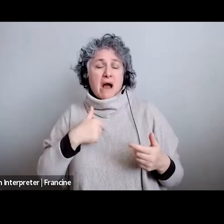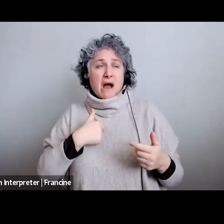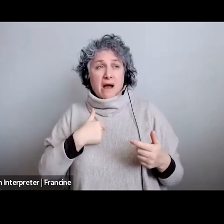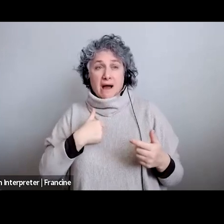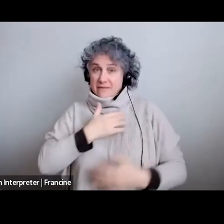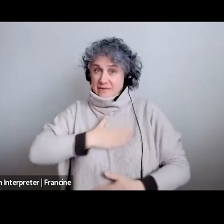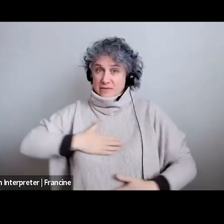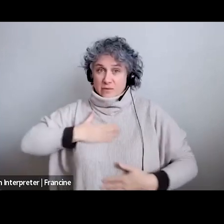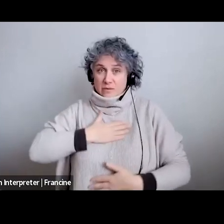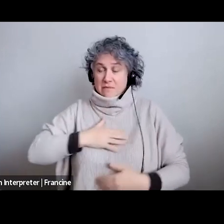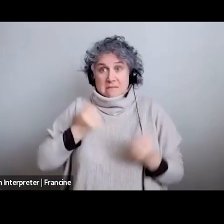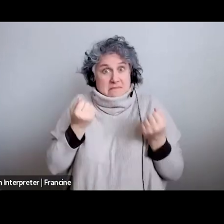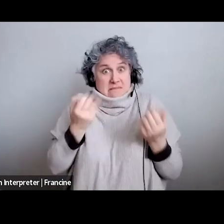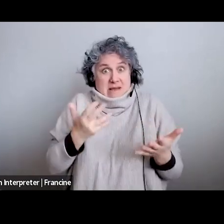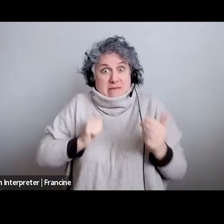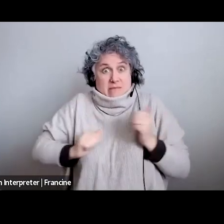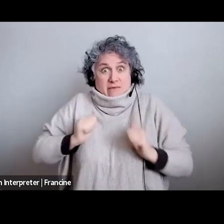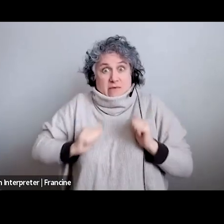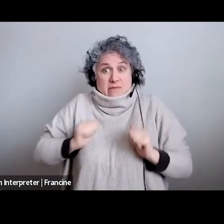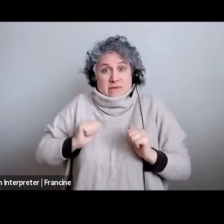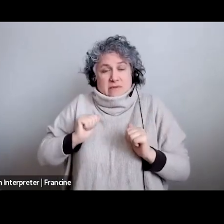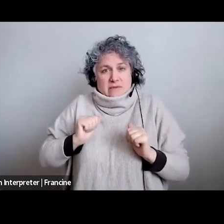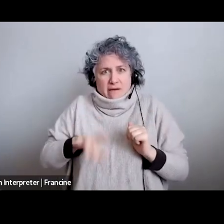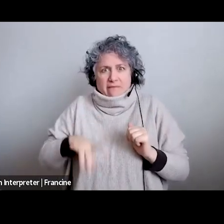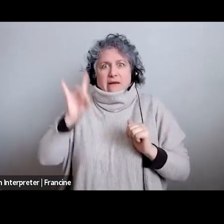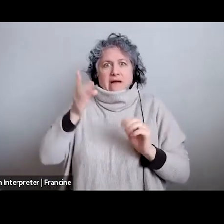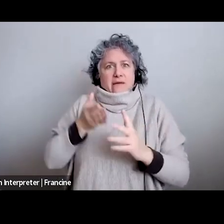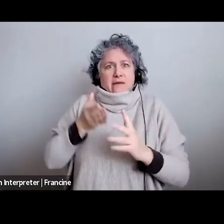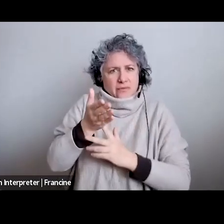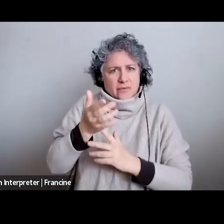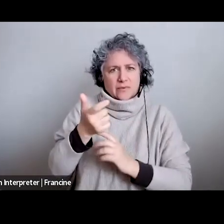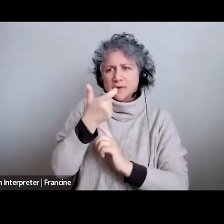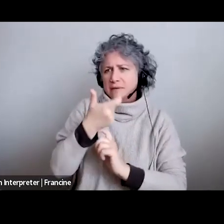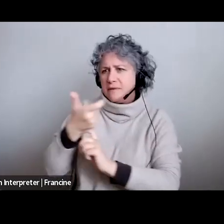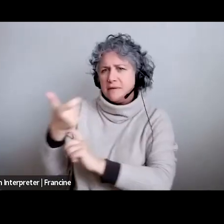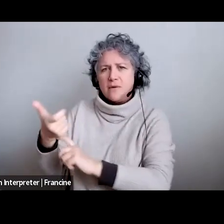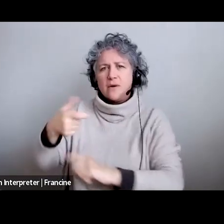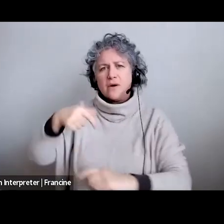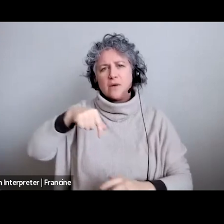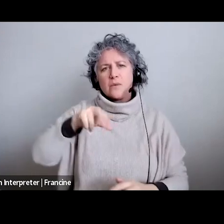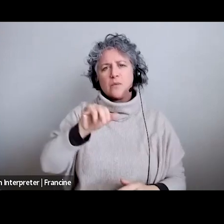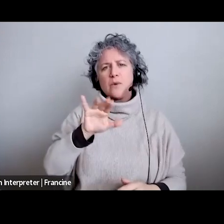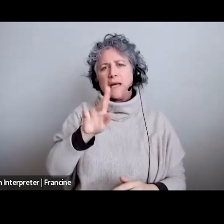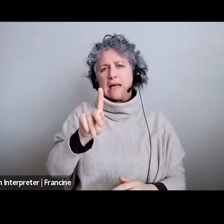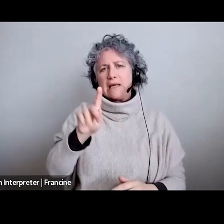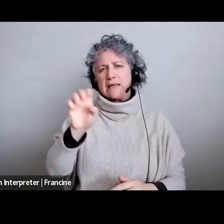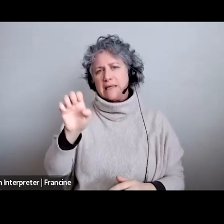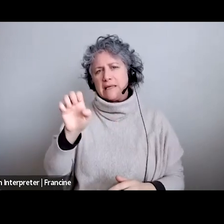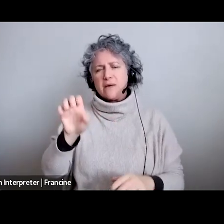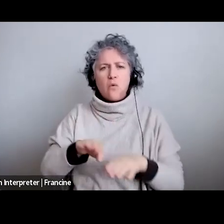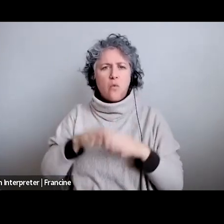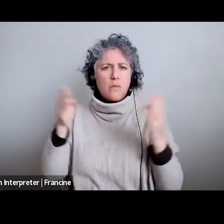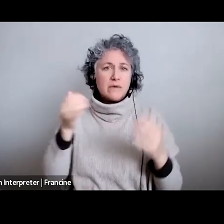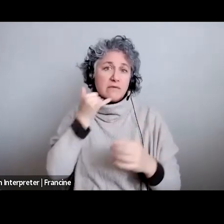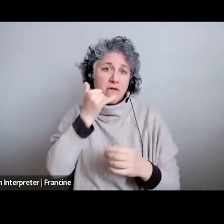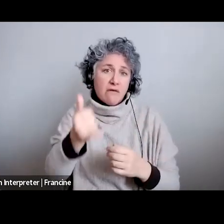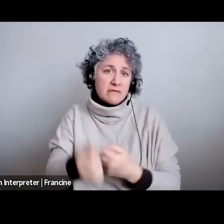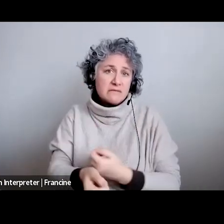performers who i've discovered that way or through quickie open calls and then sent the materials to learn and